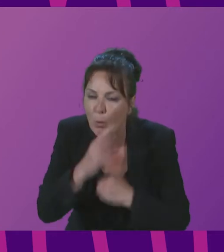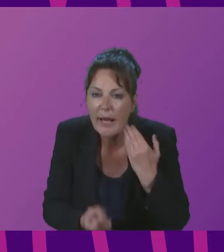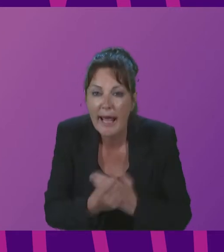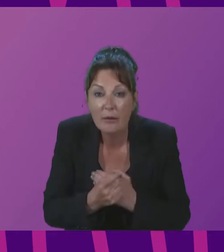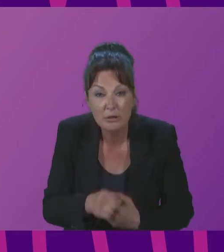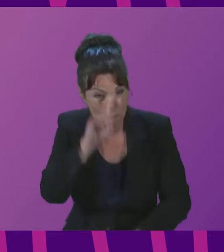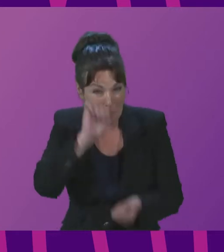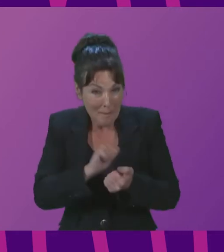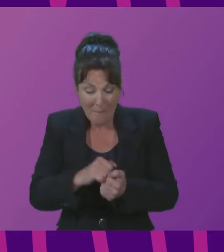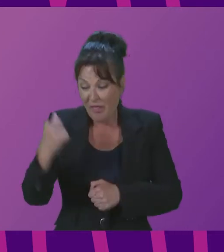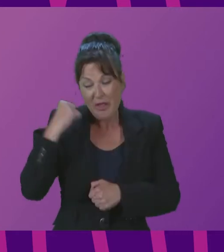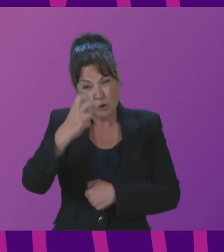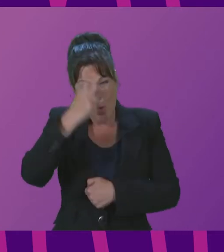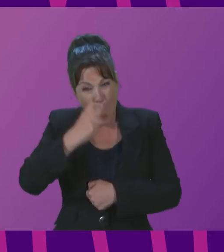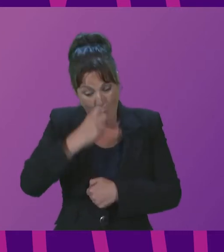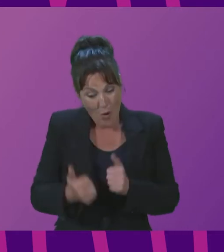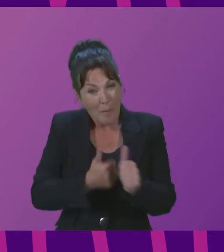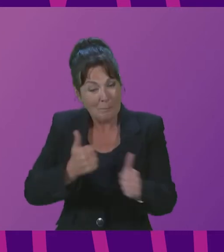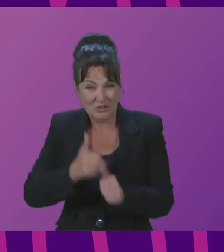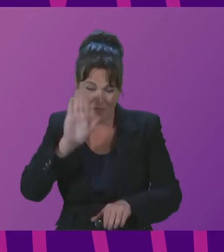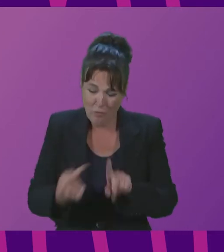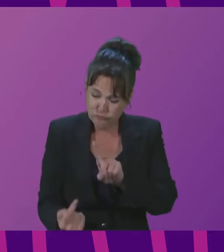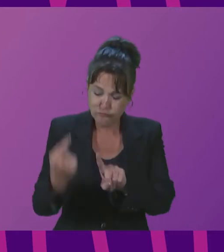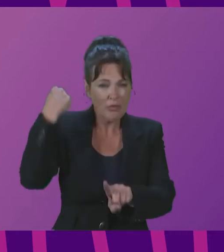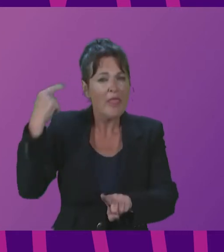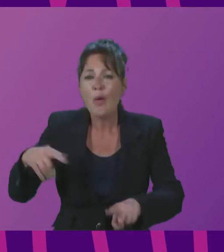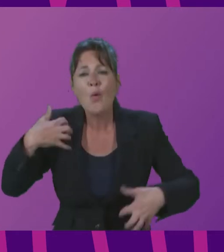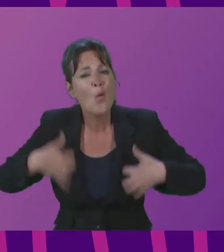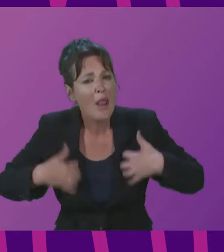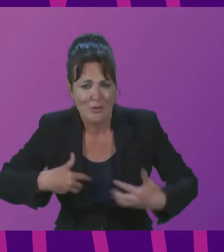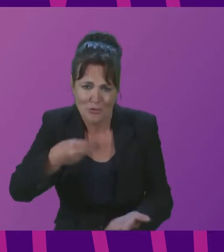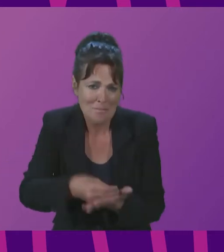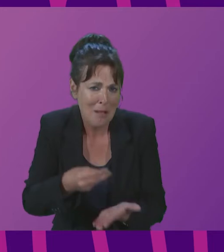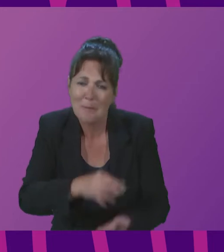these colonial companies will go home the infection is premeditated